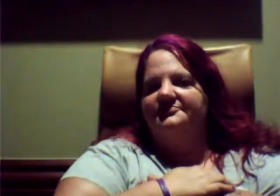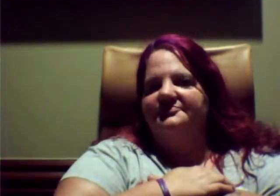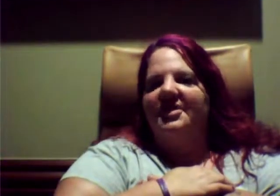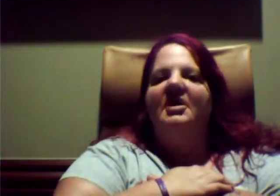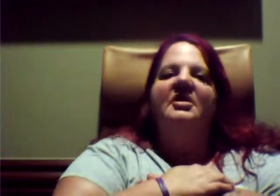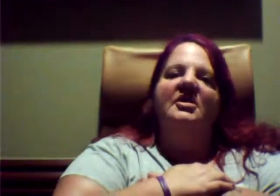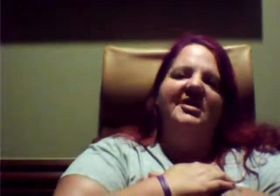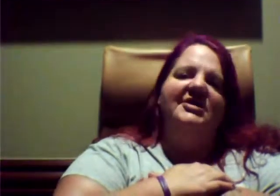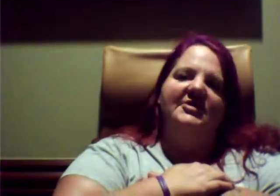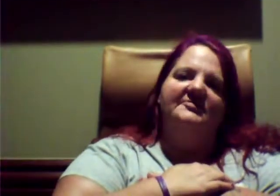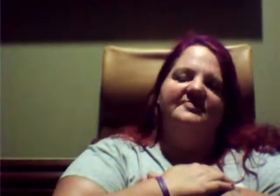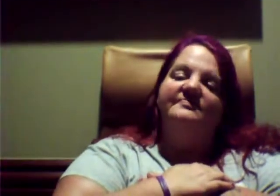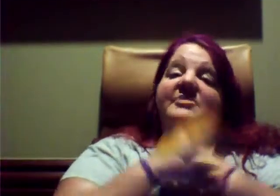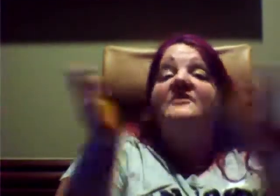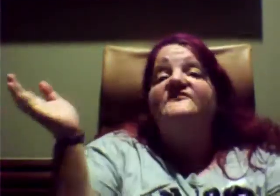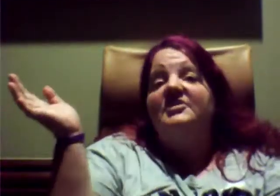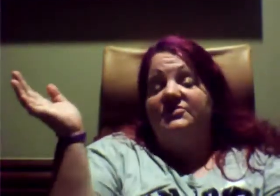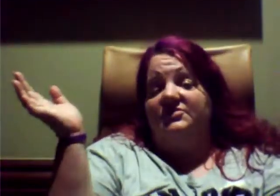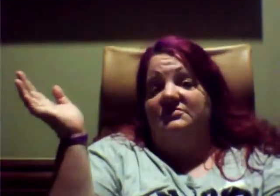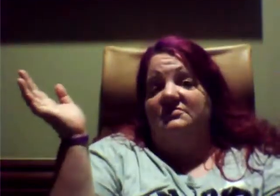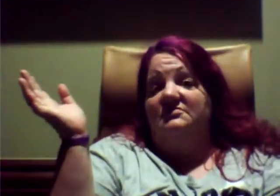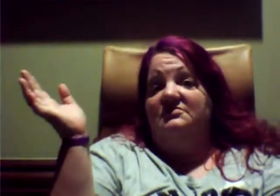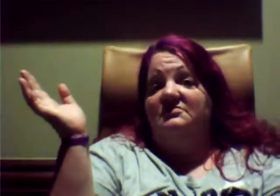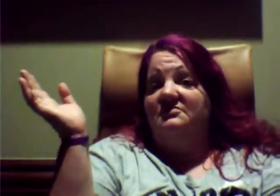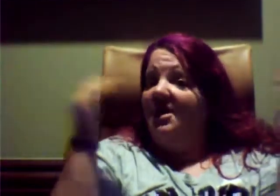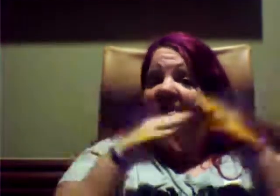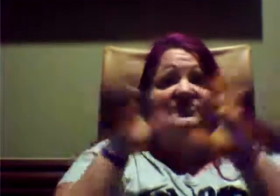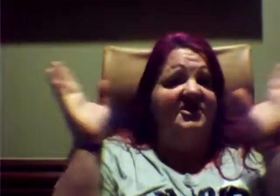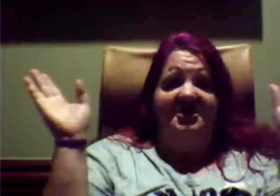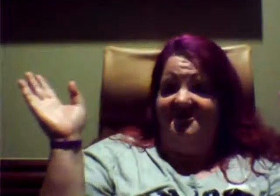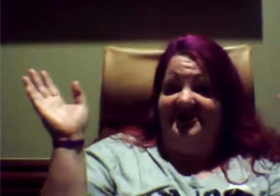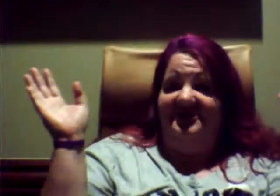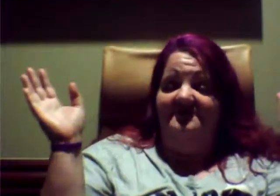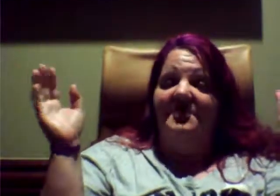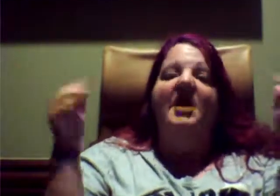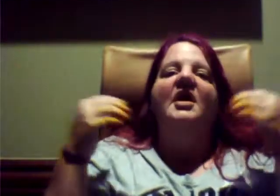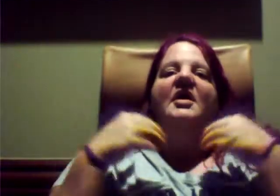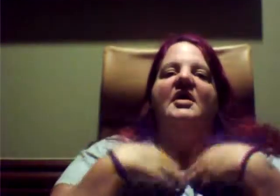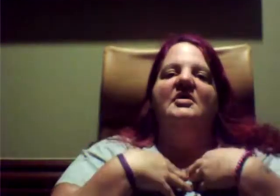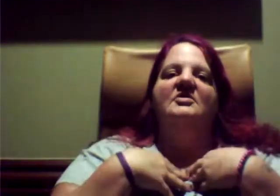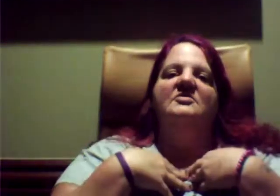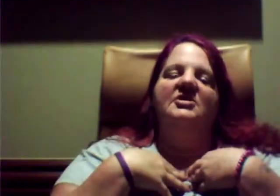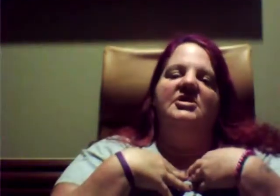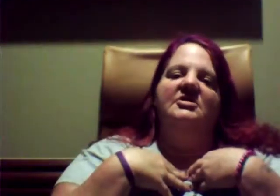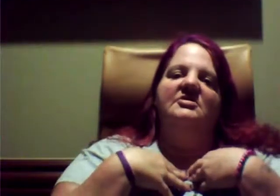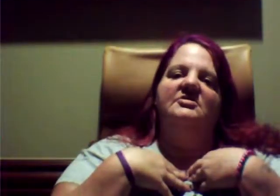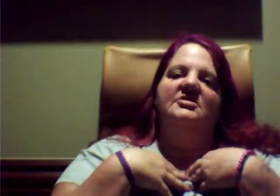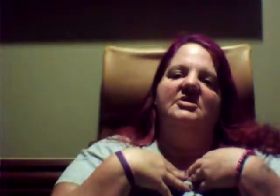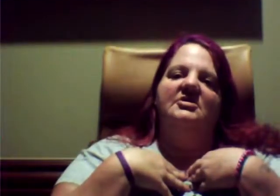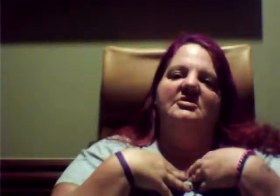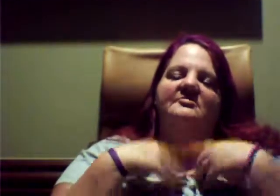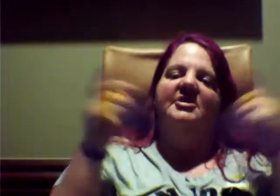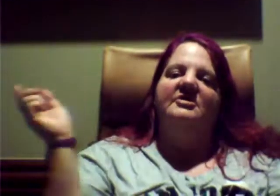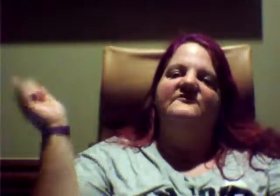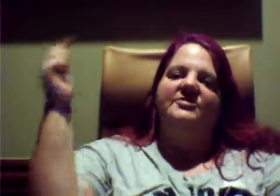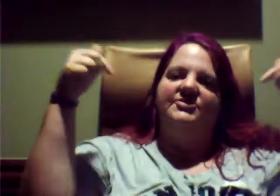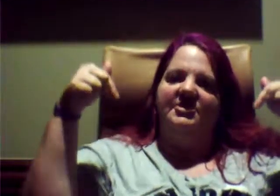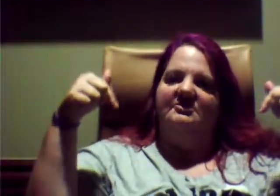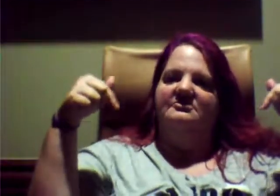Anyway, but I'm fun to ask anybody. Oh, and my name for